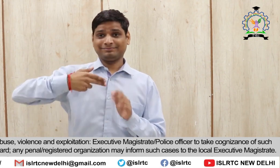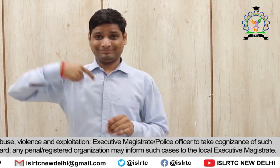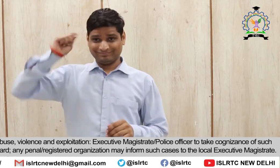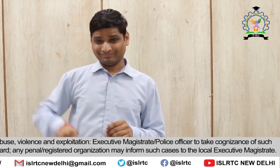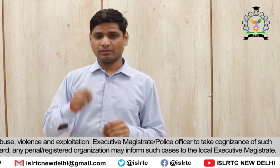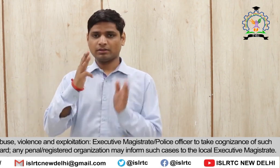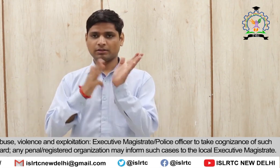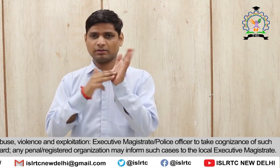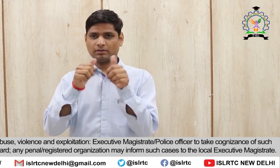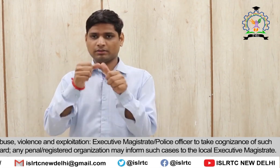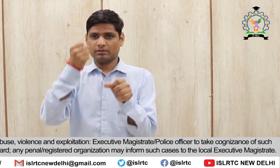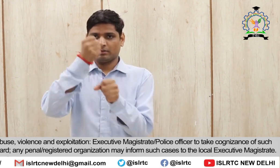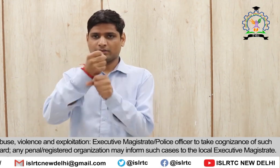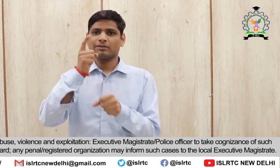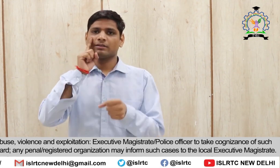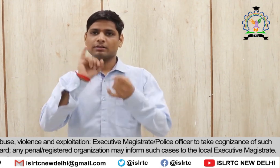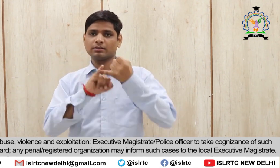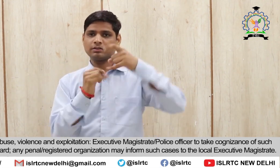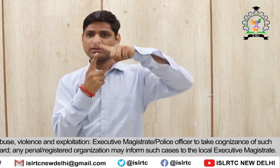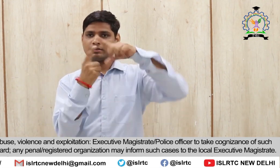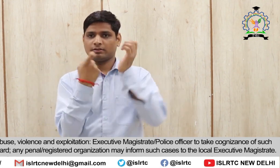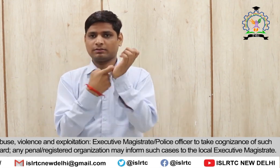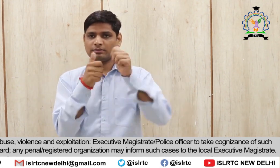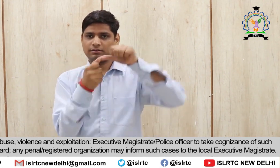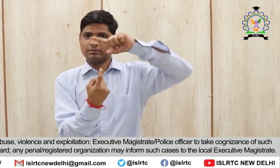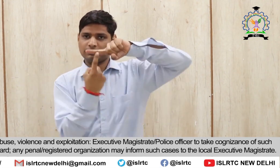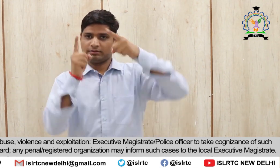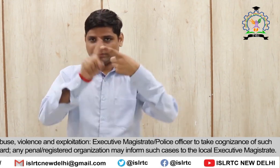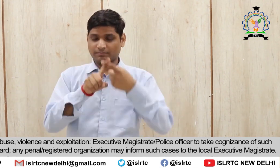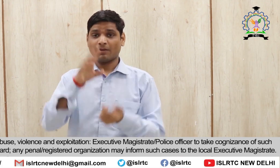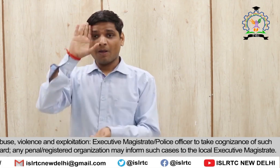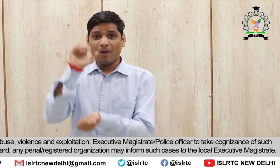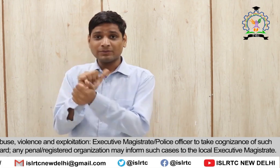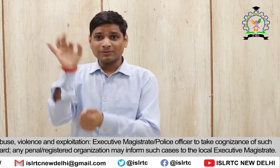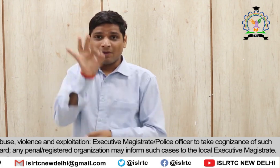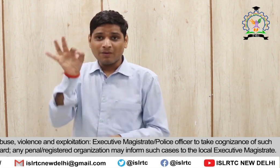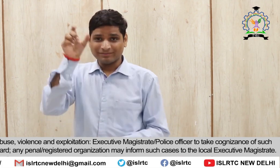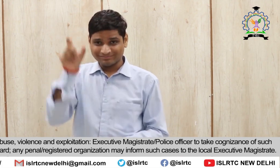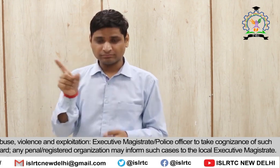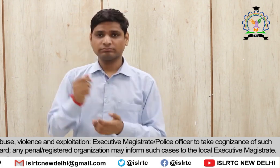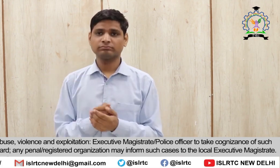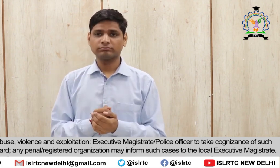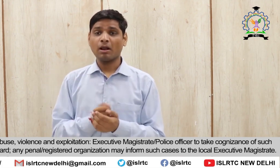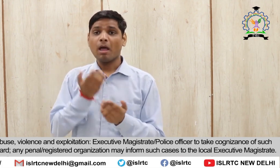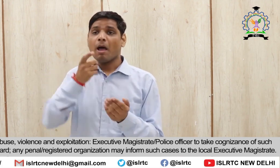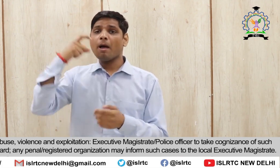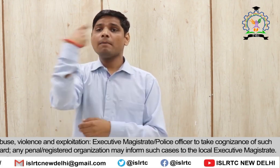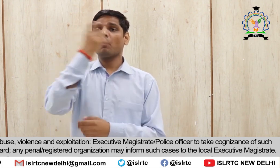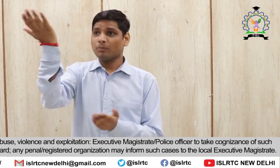Executive magistrate, police officer to take cognizance of such complaints in this regard Any penal registered organization may inform such